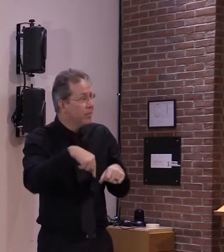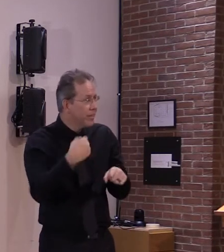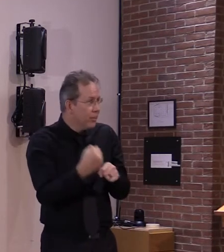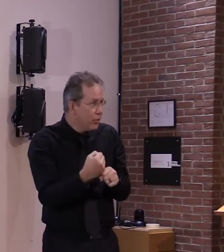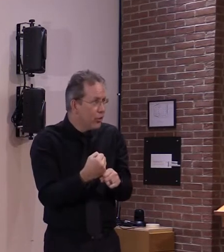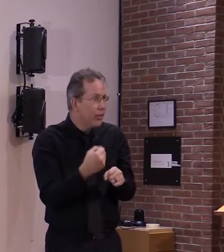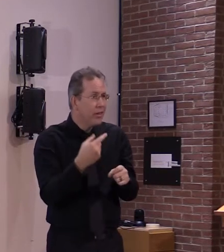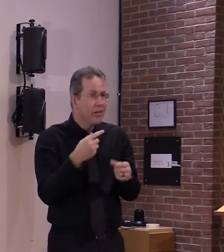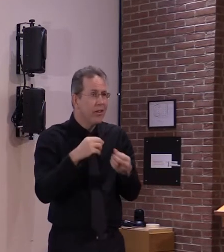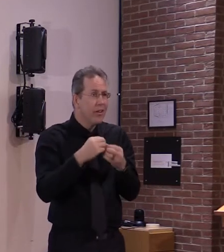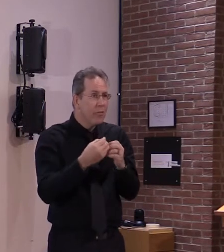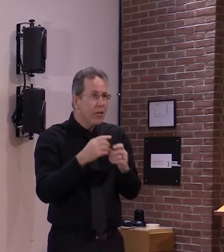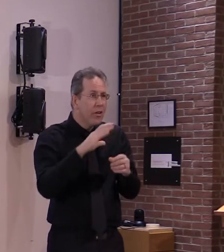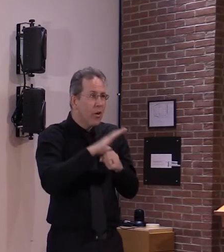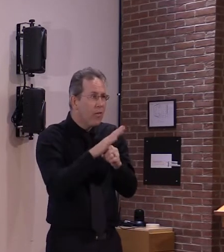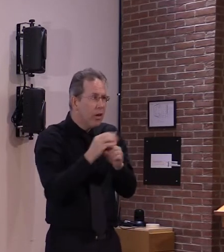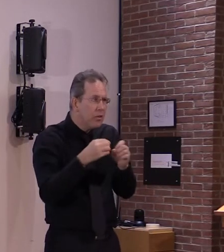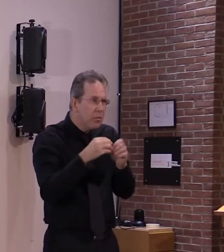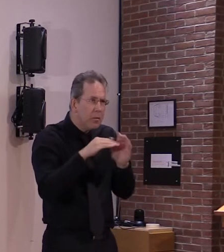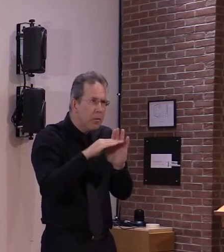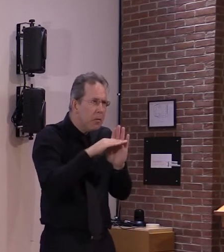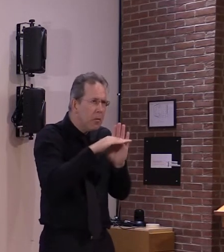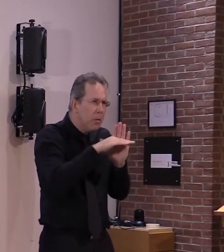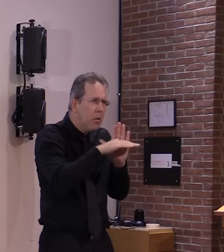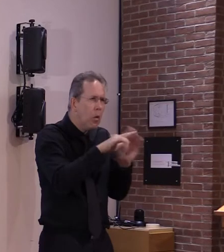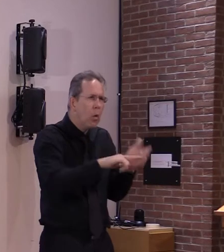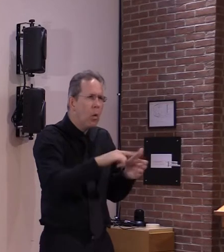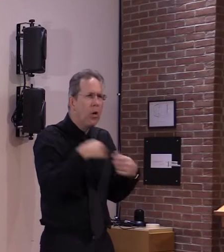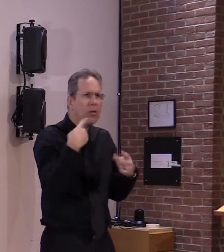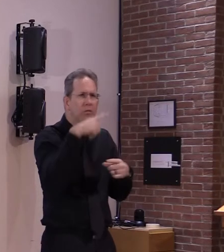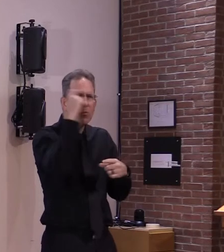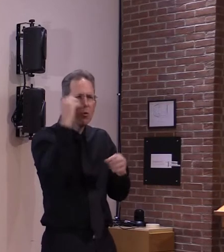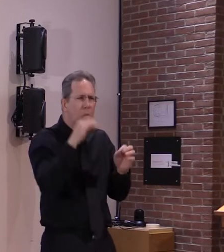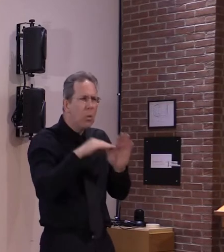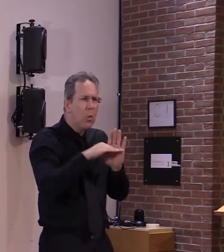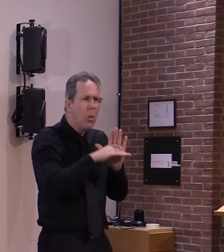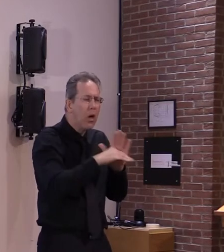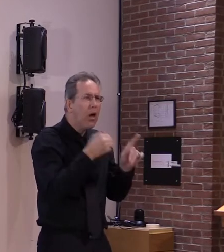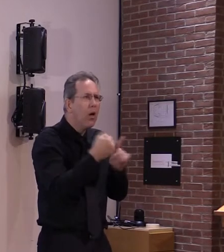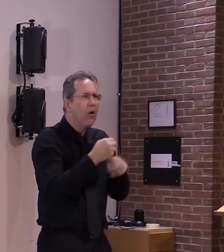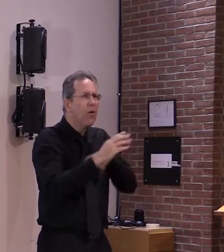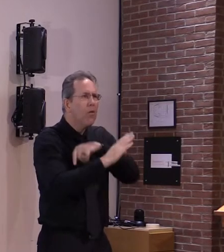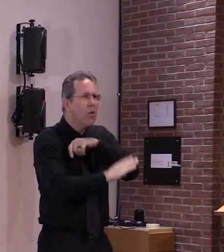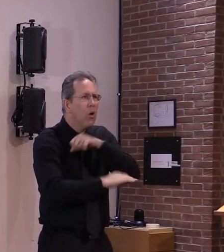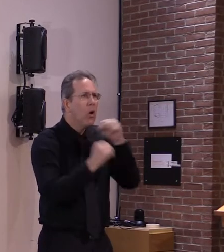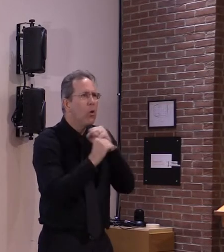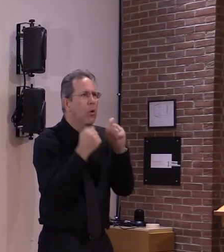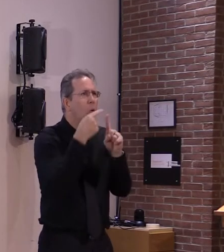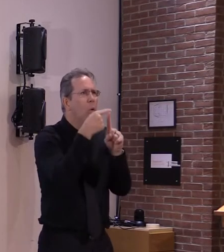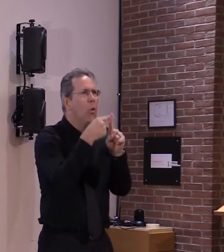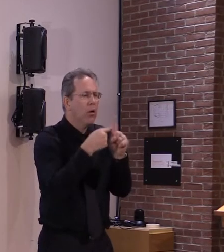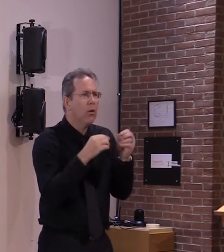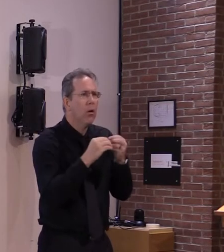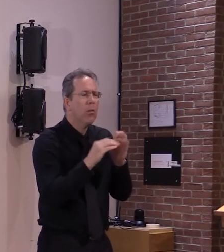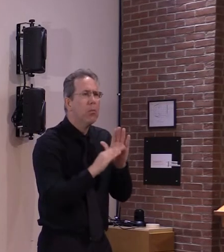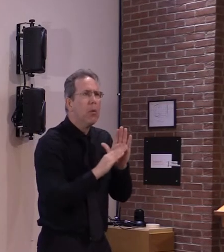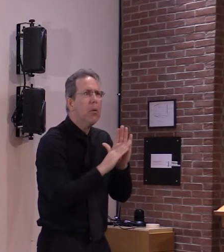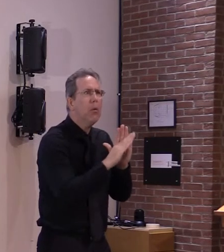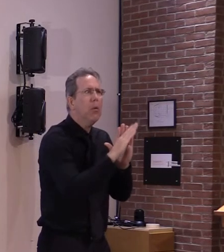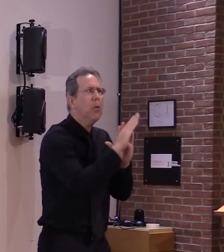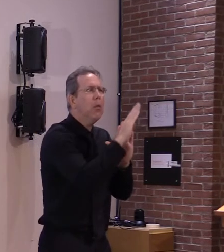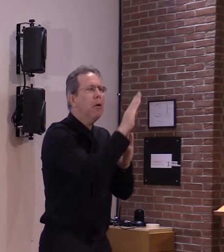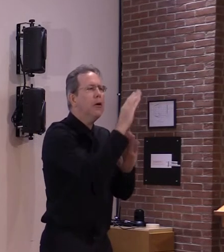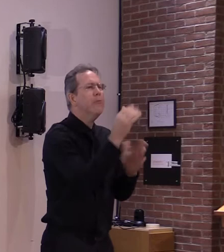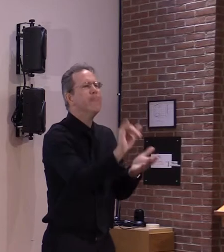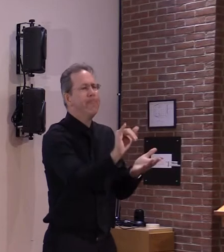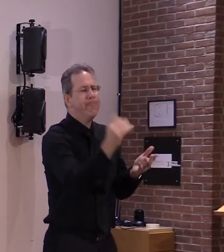much better than they are now here and everywhere else in the country in the world but in addition to that we don't know yet with